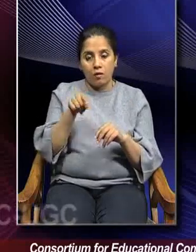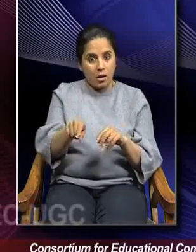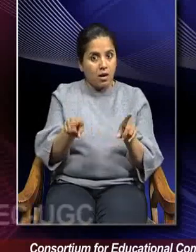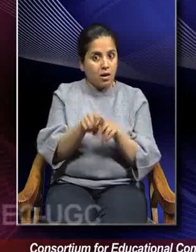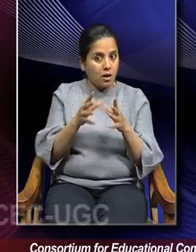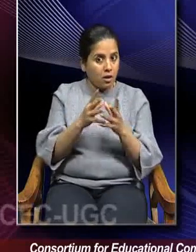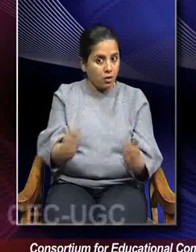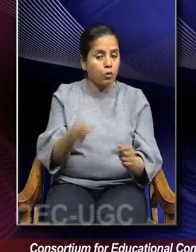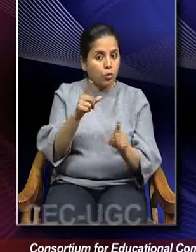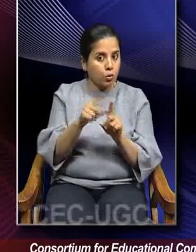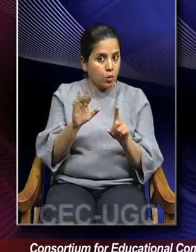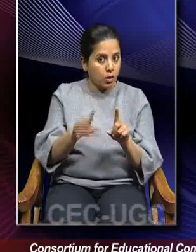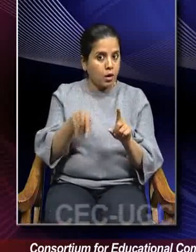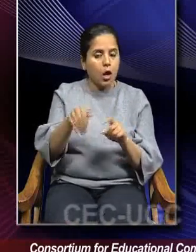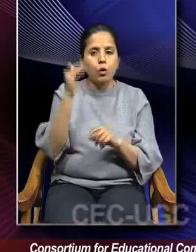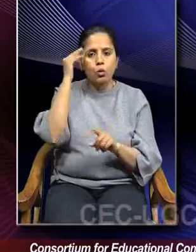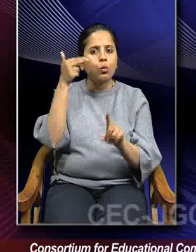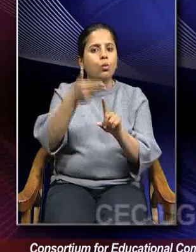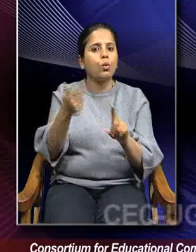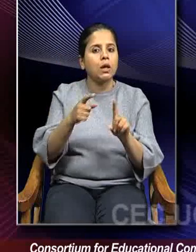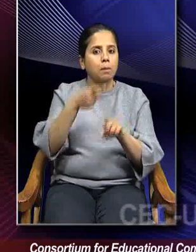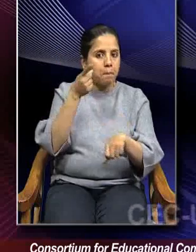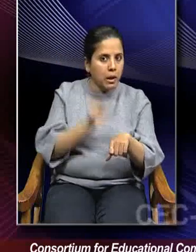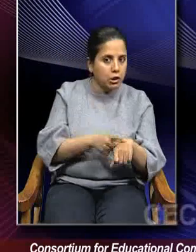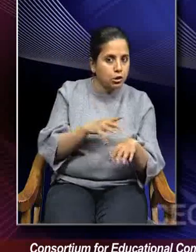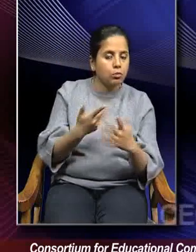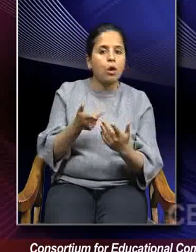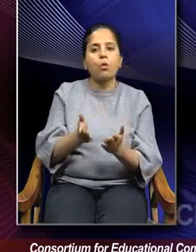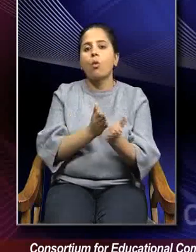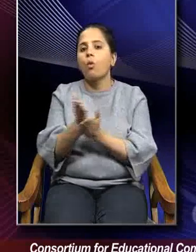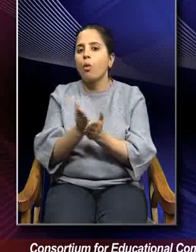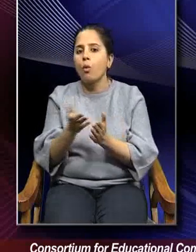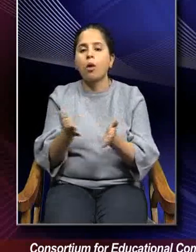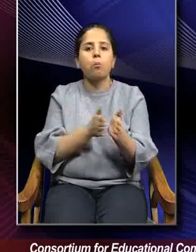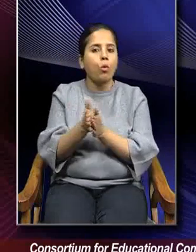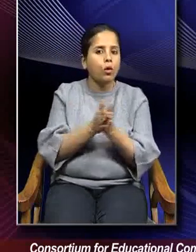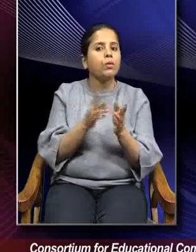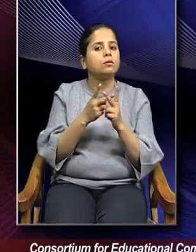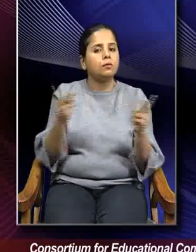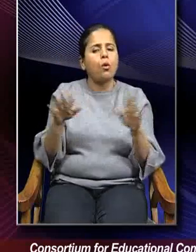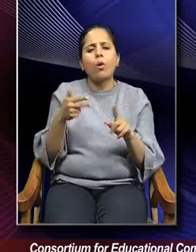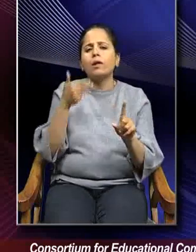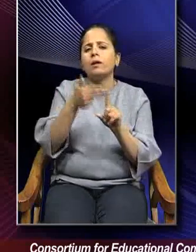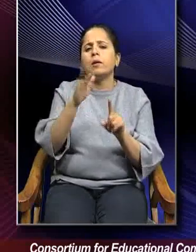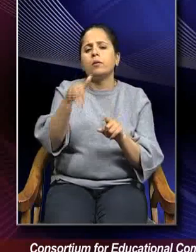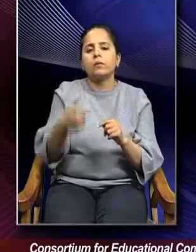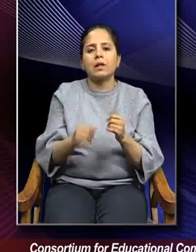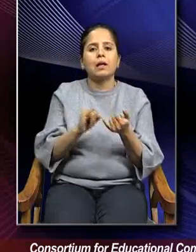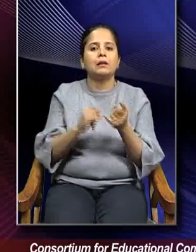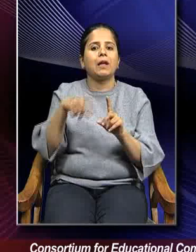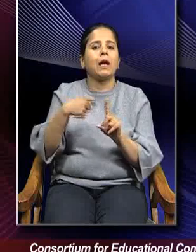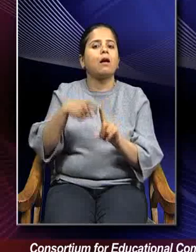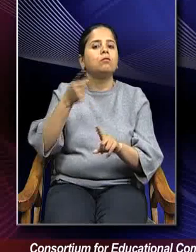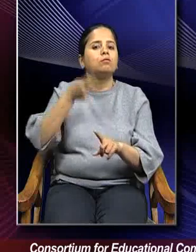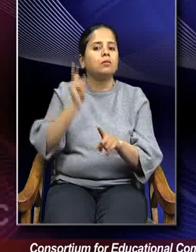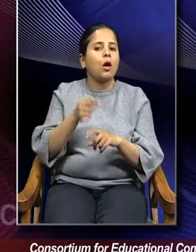method of motivation which is known as Dand or punishment method of motivation or what you call as stick in